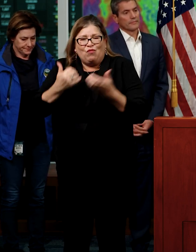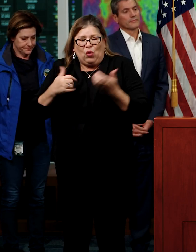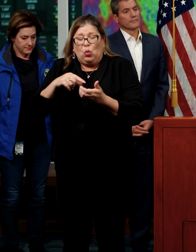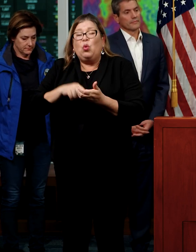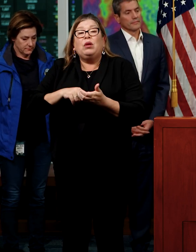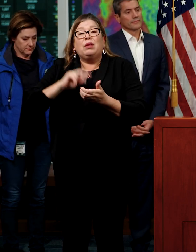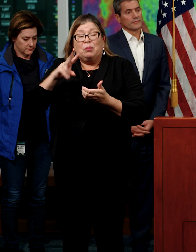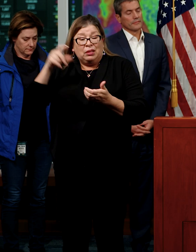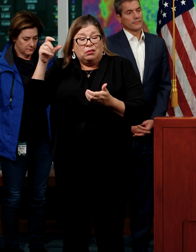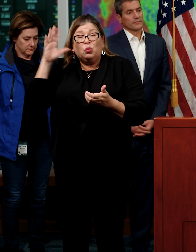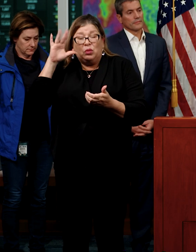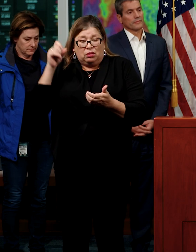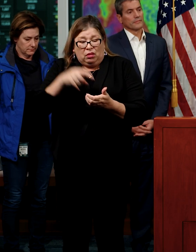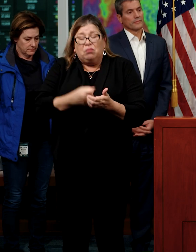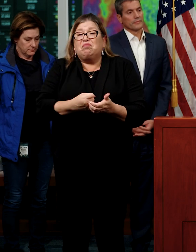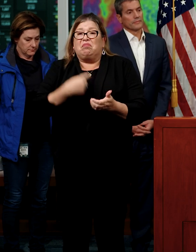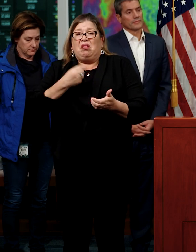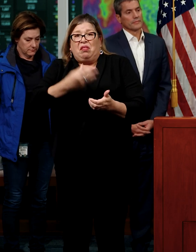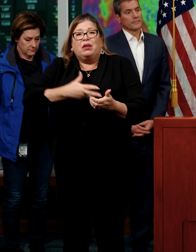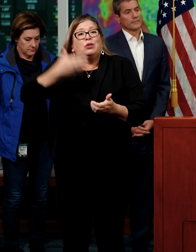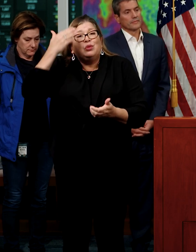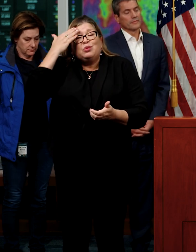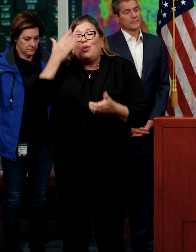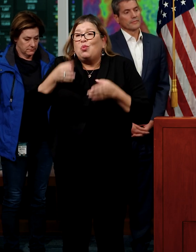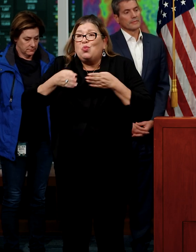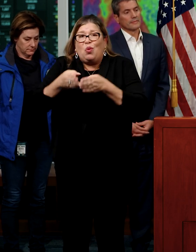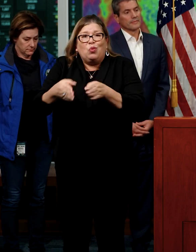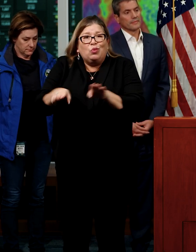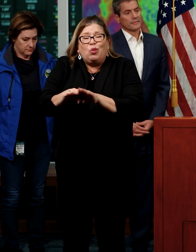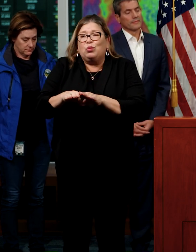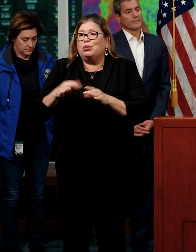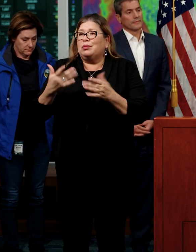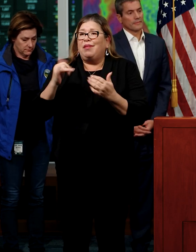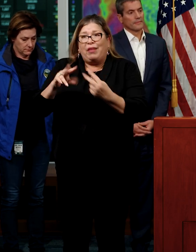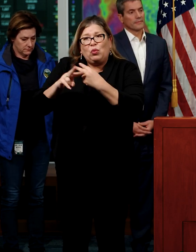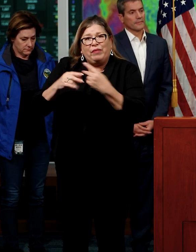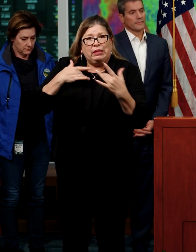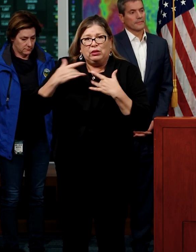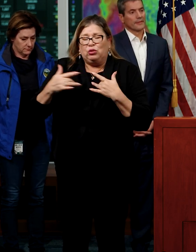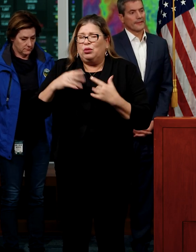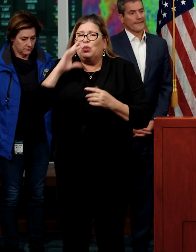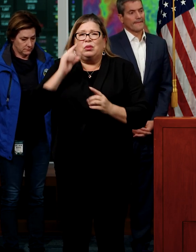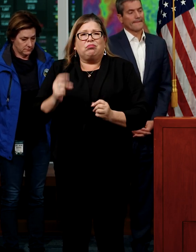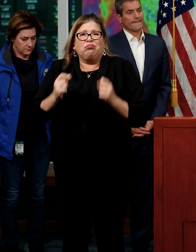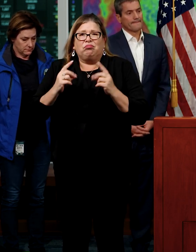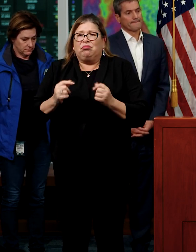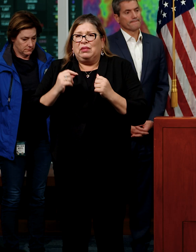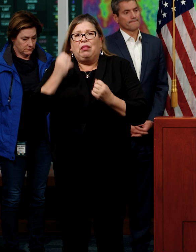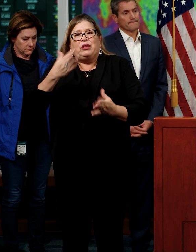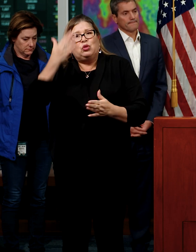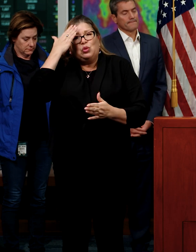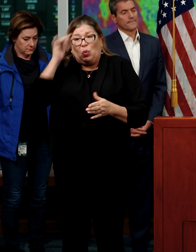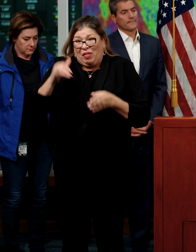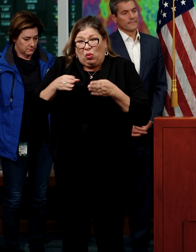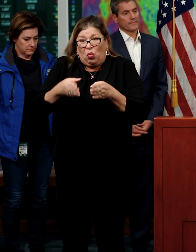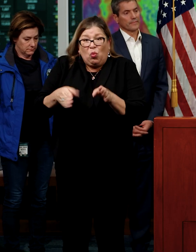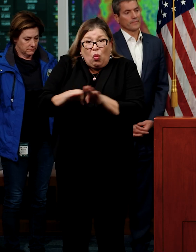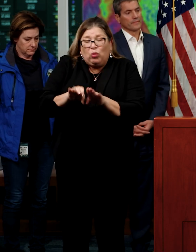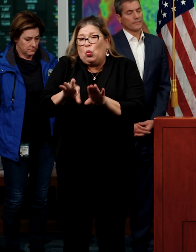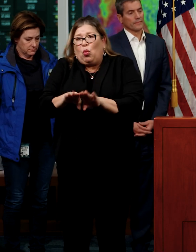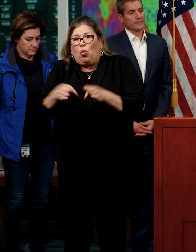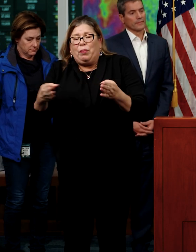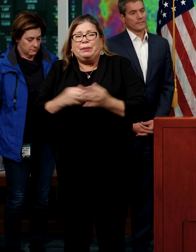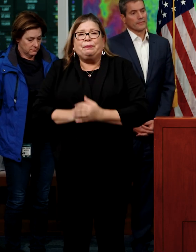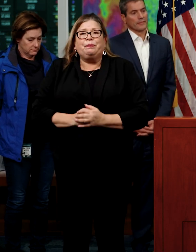notifications of any road closures or traffic concerns, and it will give you the real-time information if a roadway is closed or